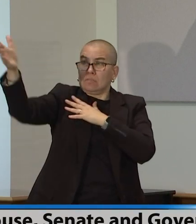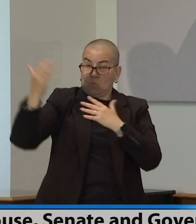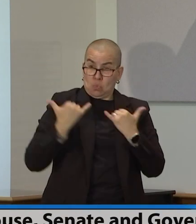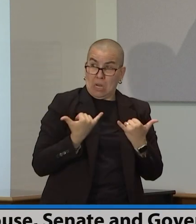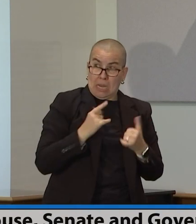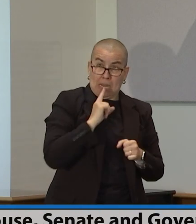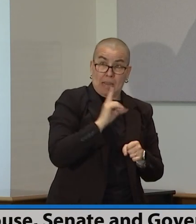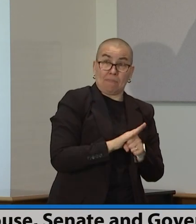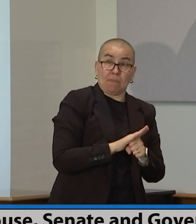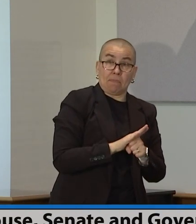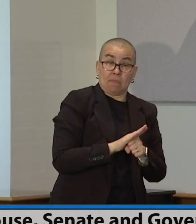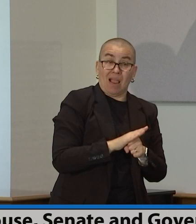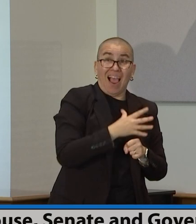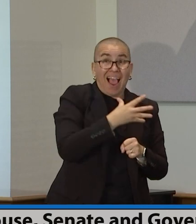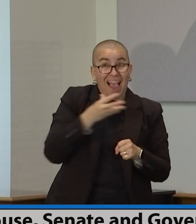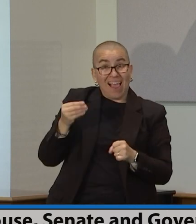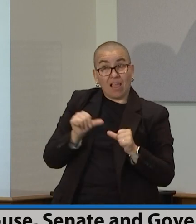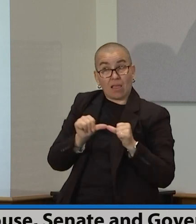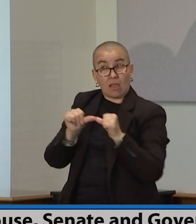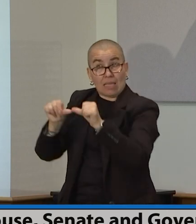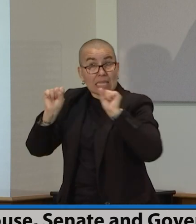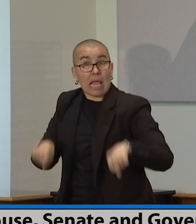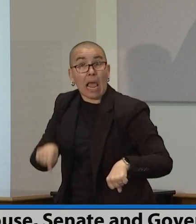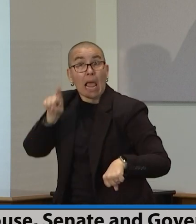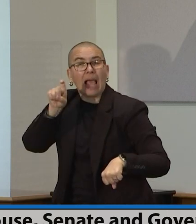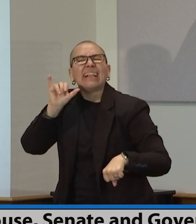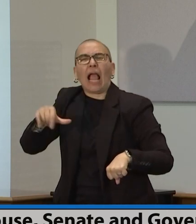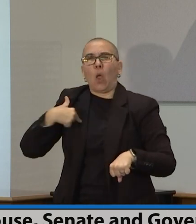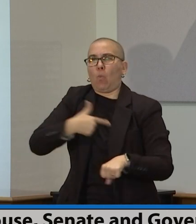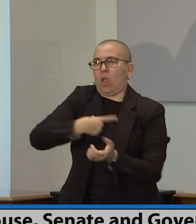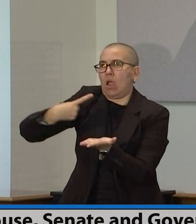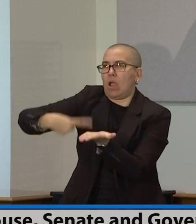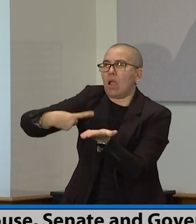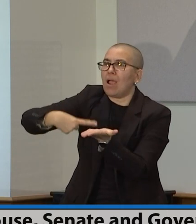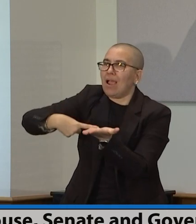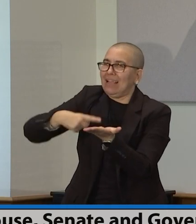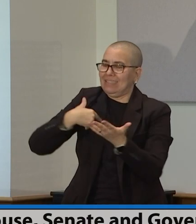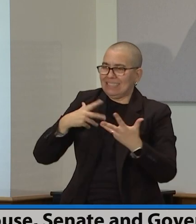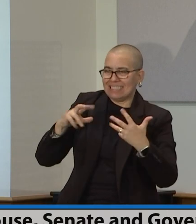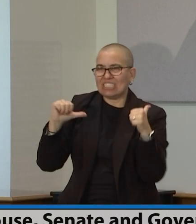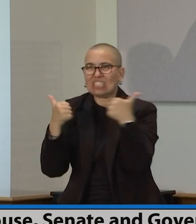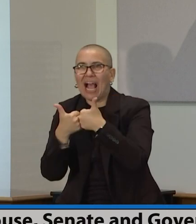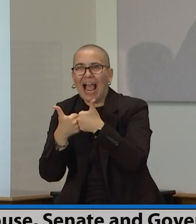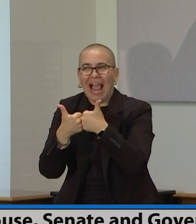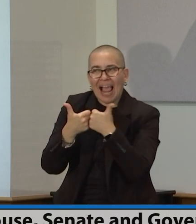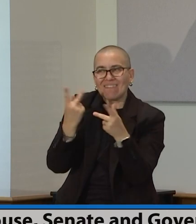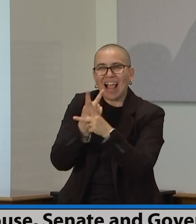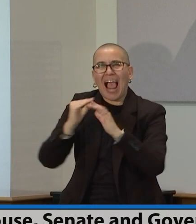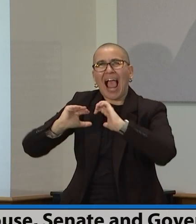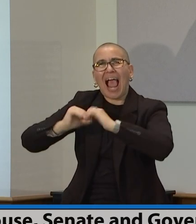keep in the future? so that's always a struggle. And so, you know, in the end, I think it was a fair compromise.